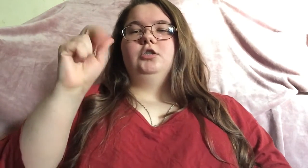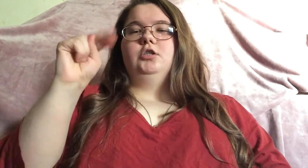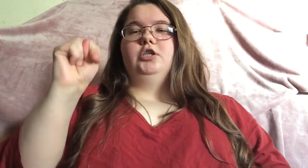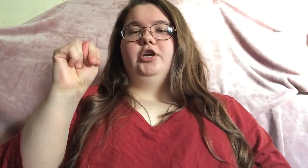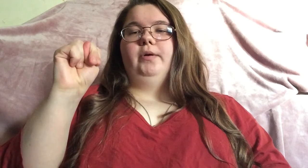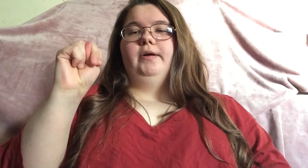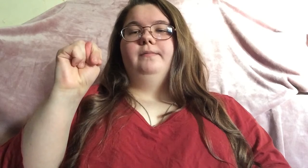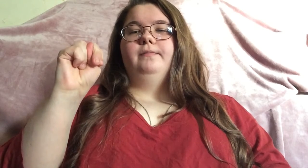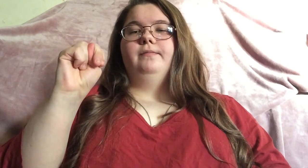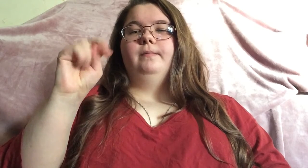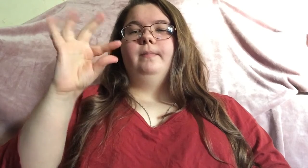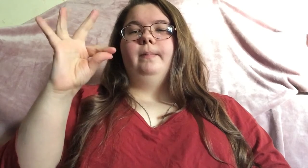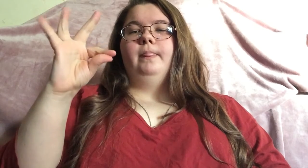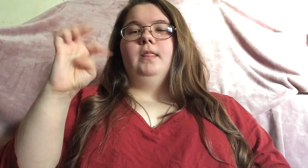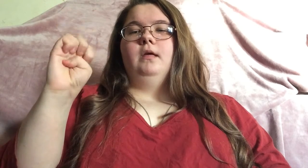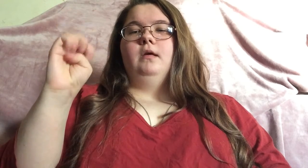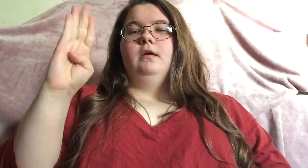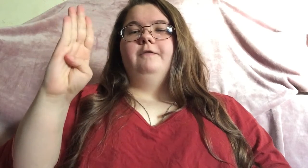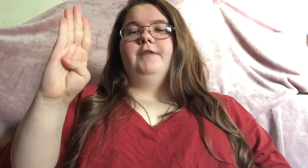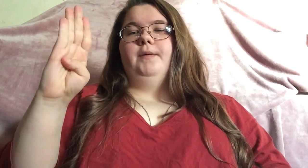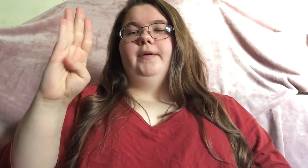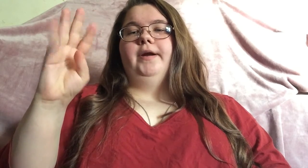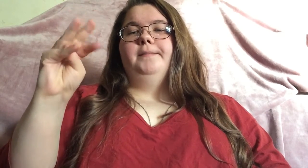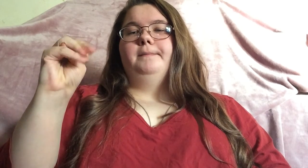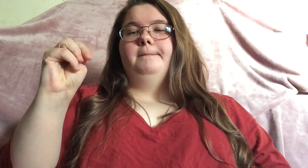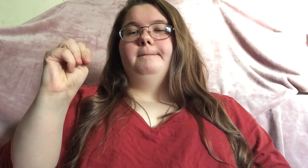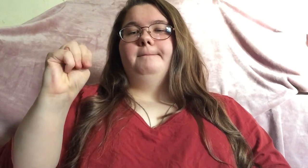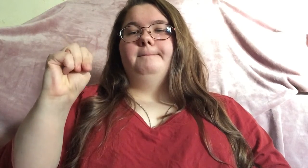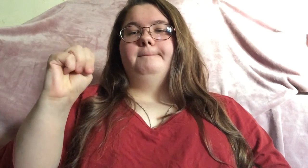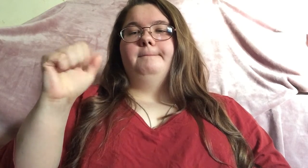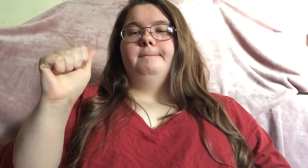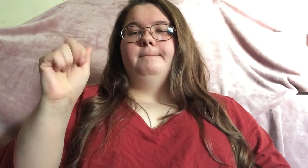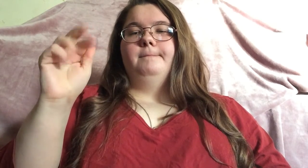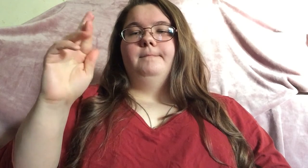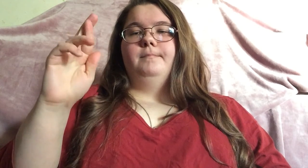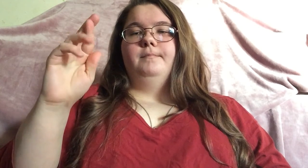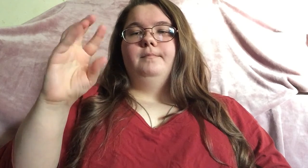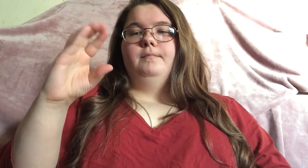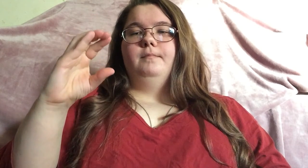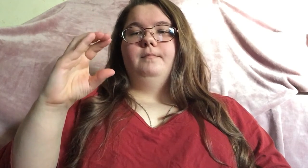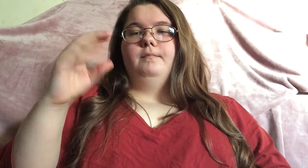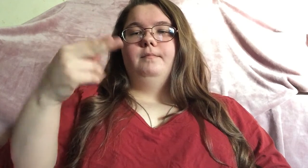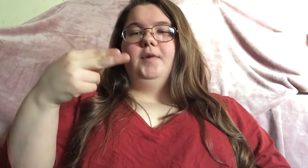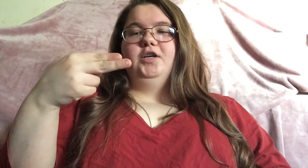January, February, March,